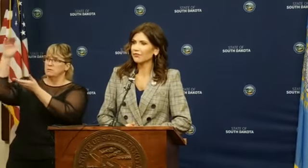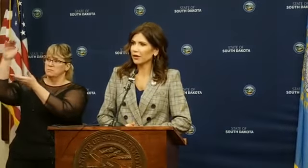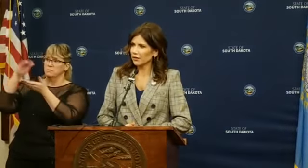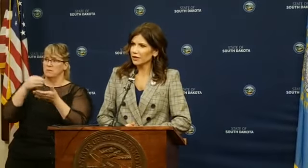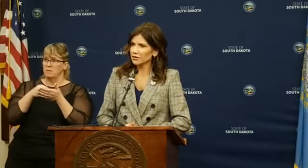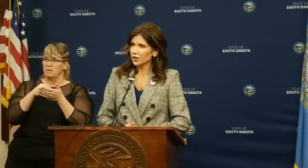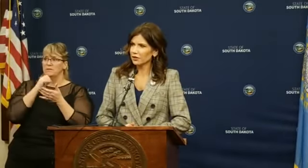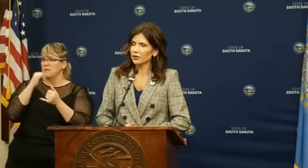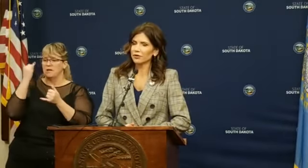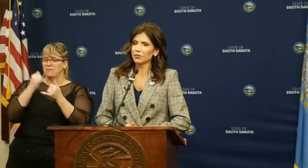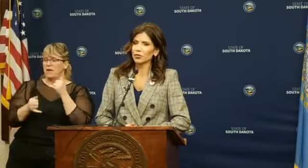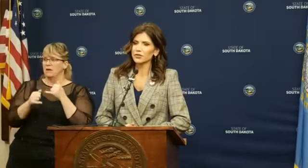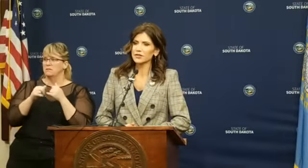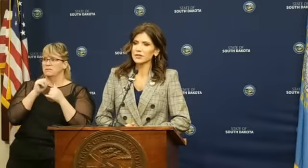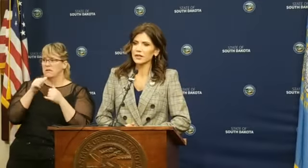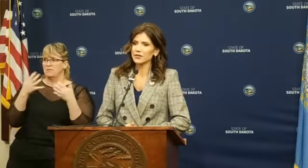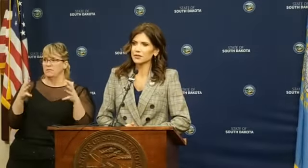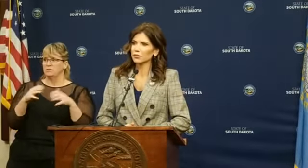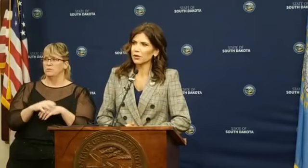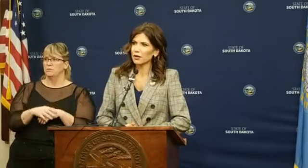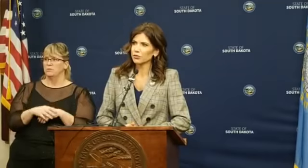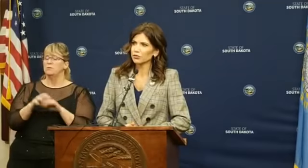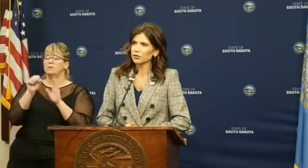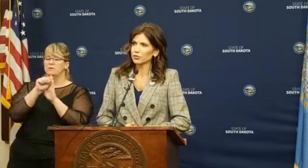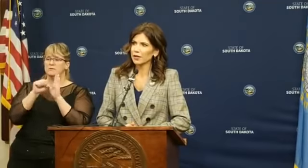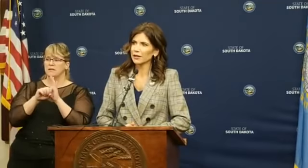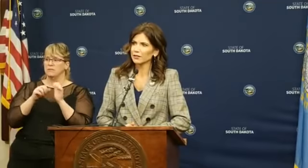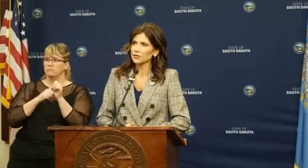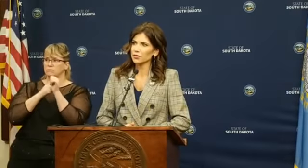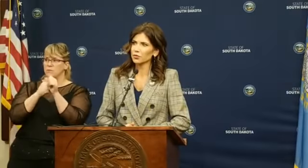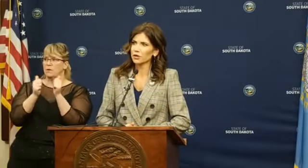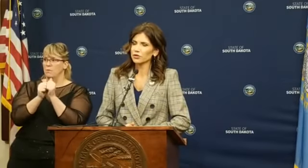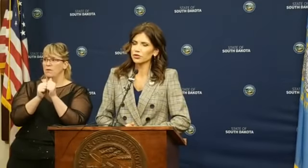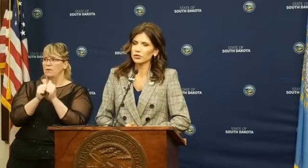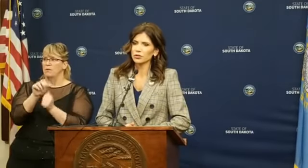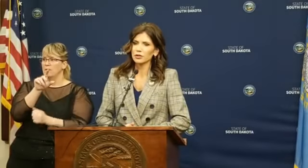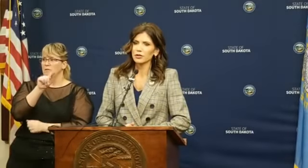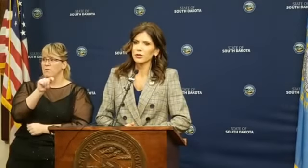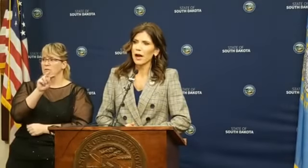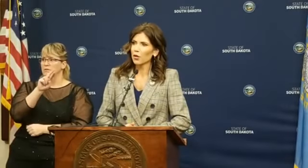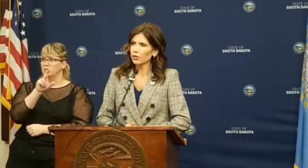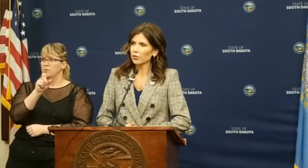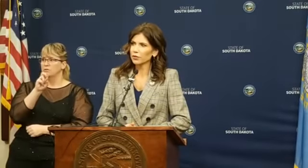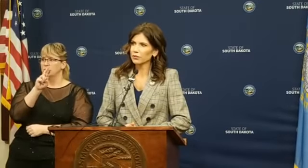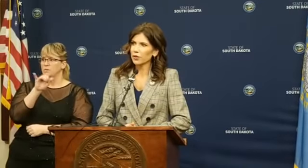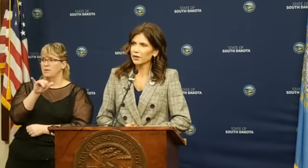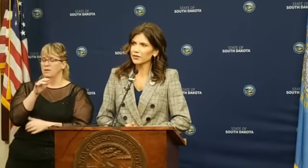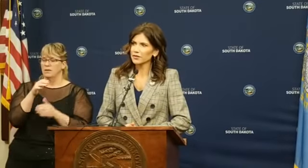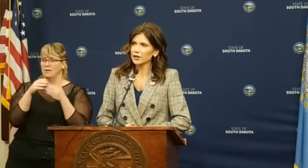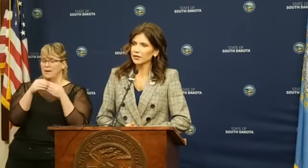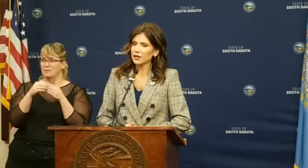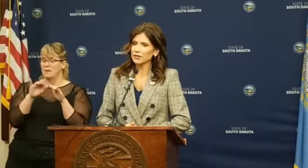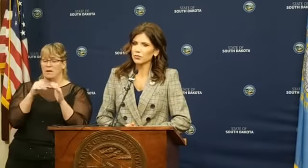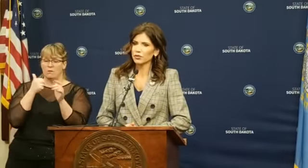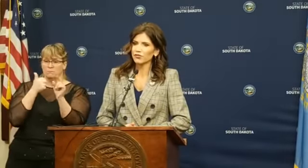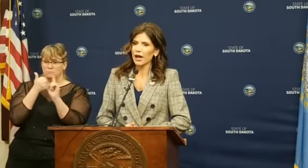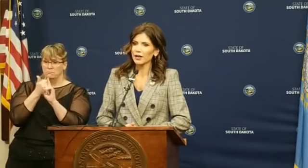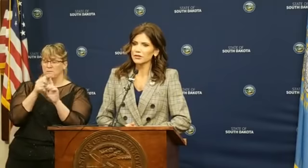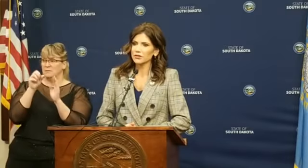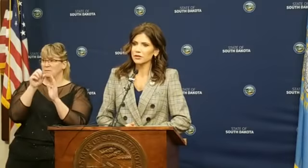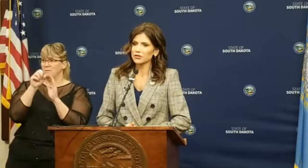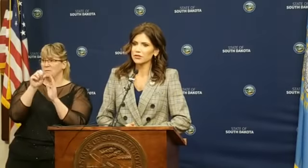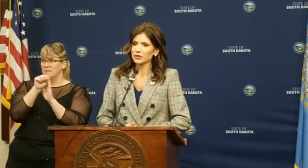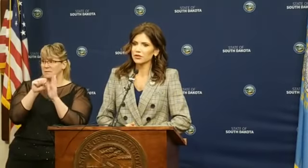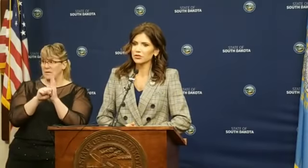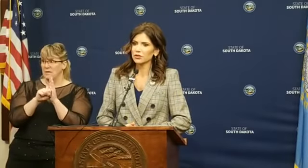That's not finalized yet. And, of course, the state has to comply with Treasury guidance. So we're not sure how that will impact the state yet. And we've